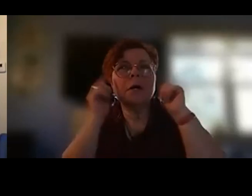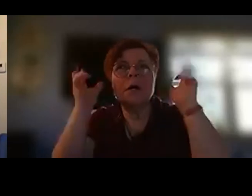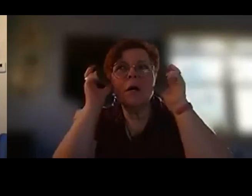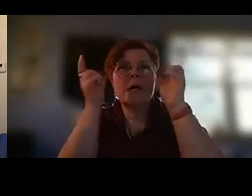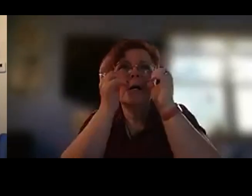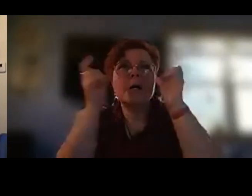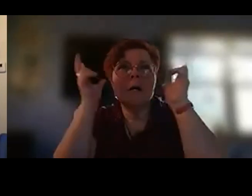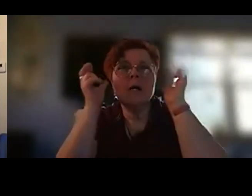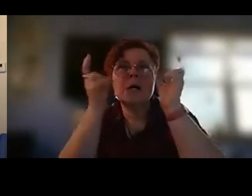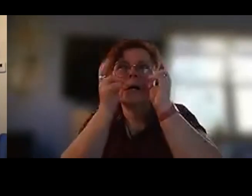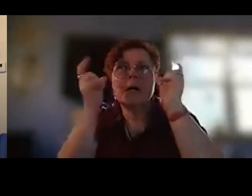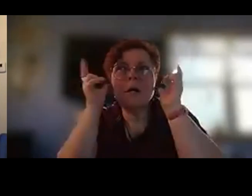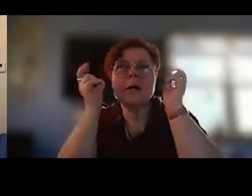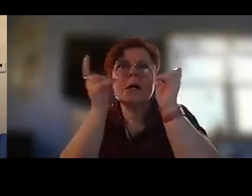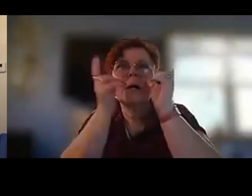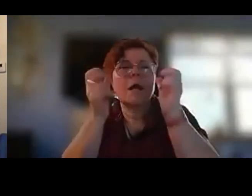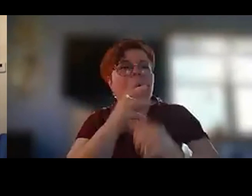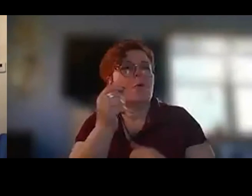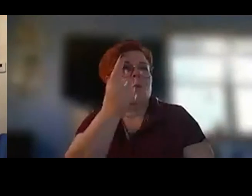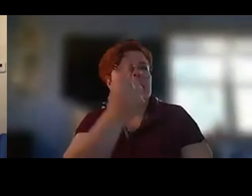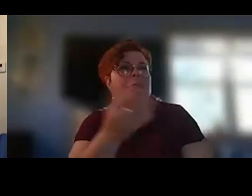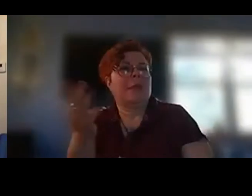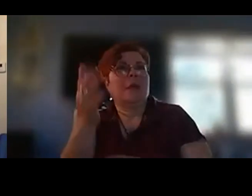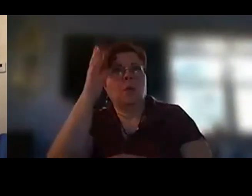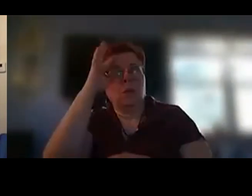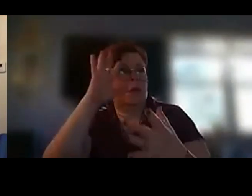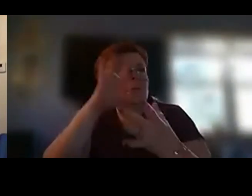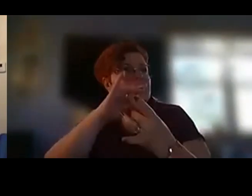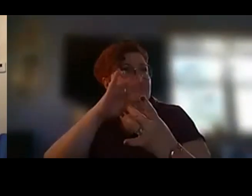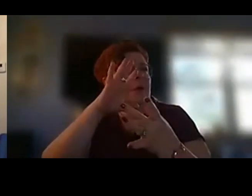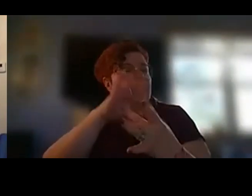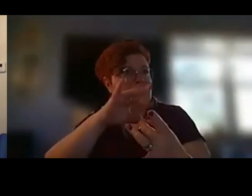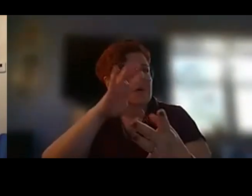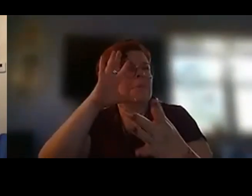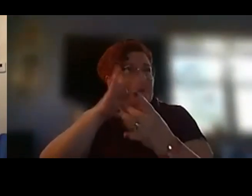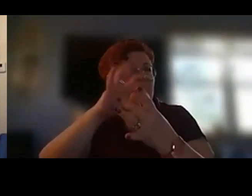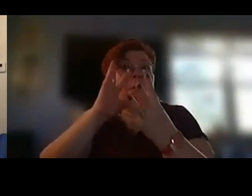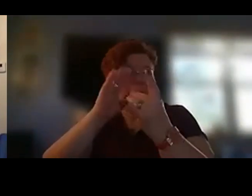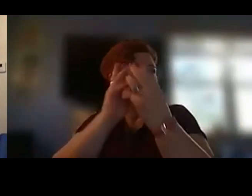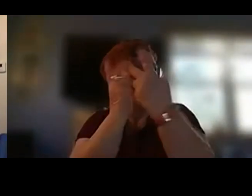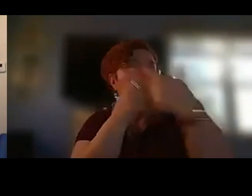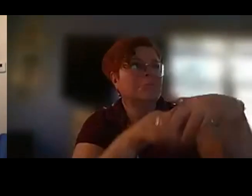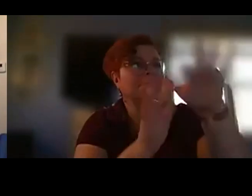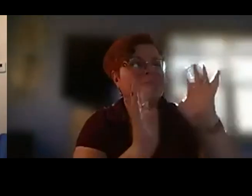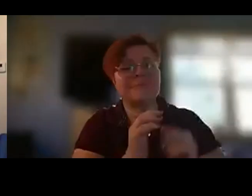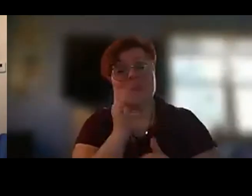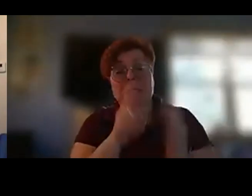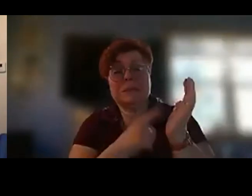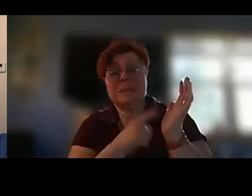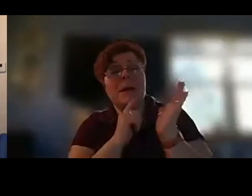one one thing to me connects with another sometimes i'll be writing a poem about a bird and